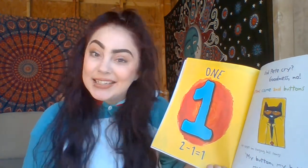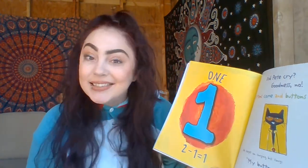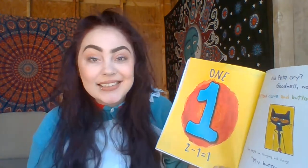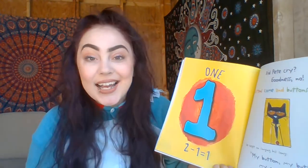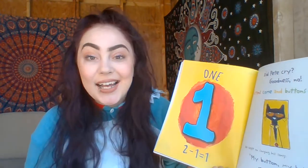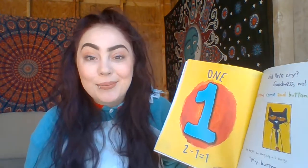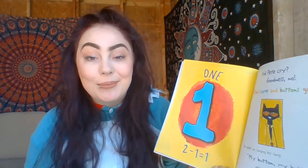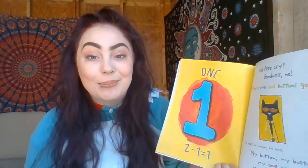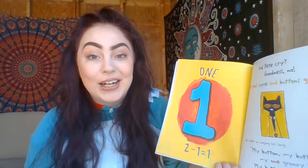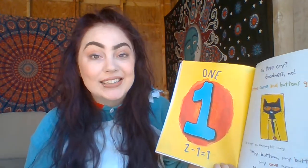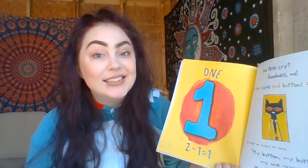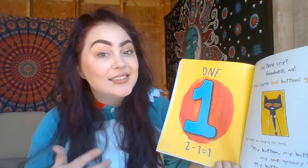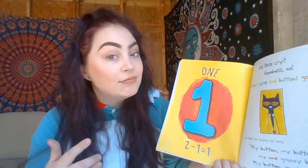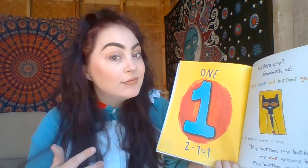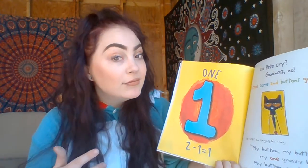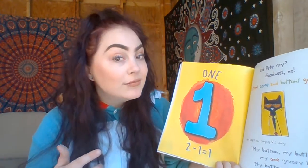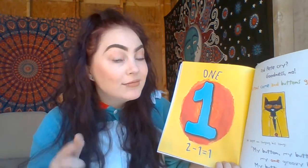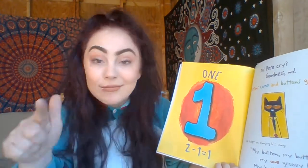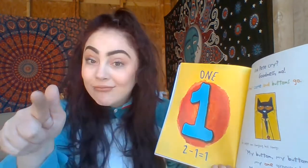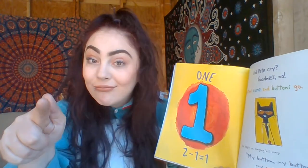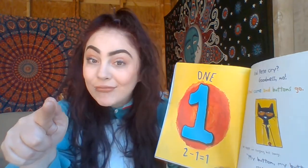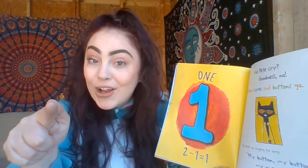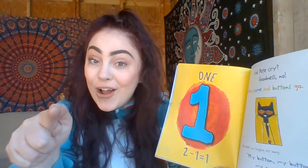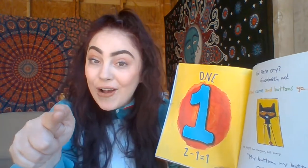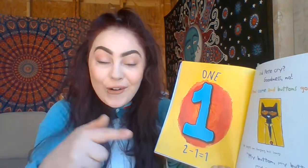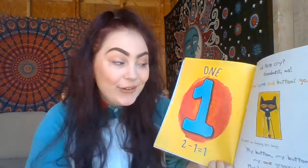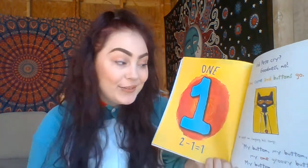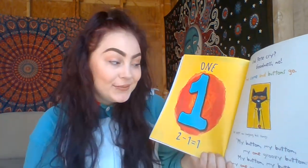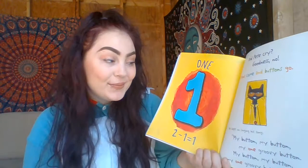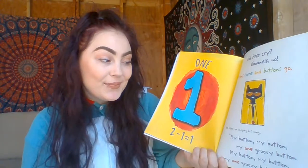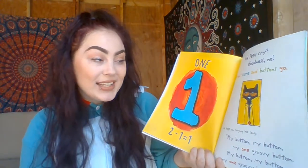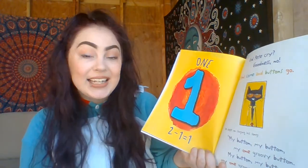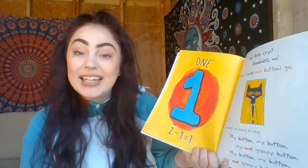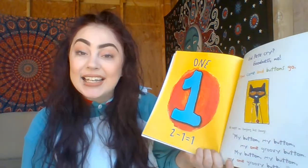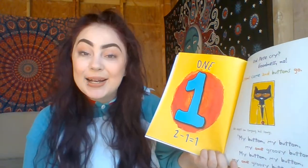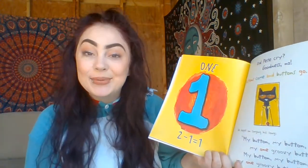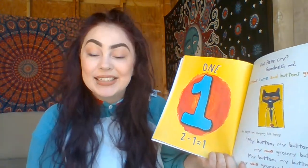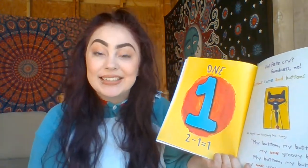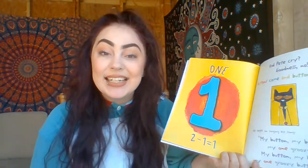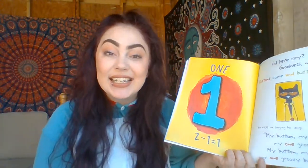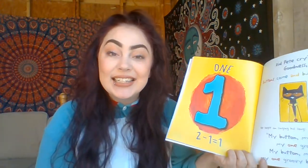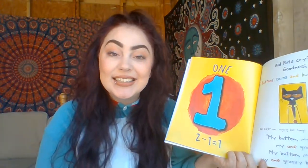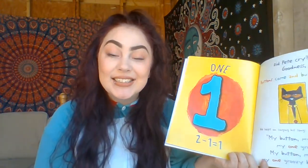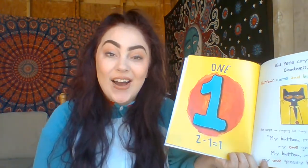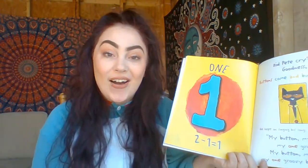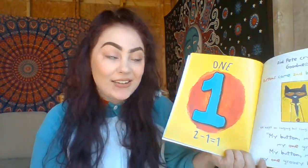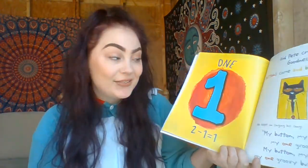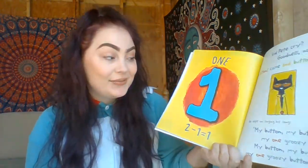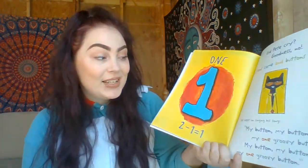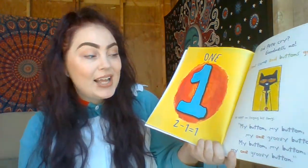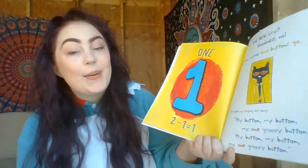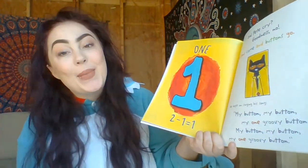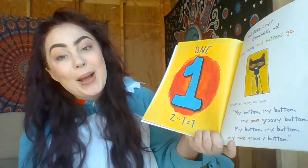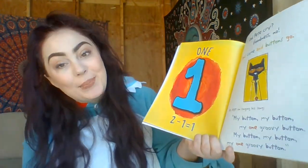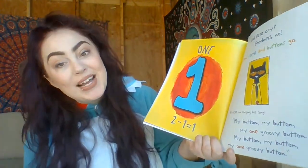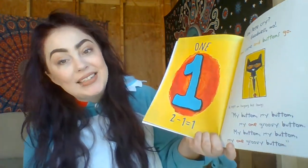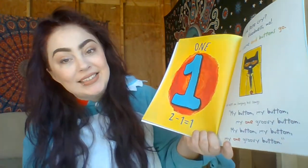Buttons come and buttons go. He kept on singing his song. My button,